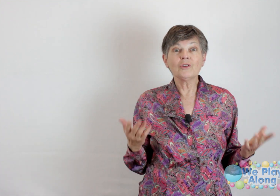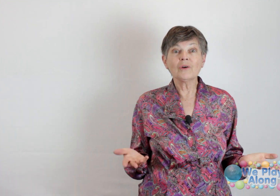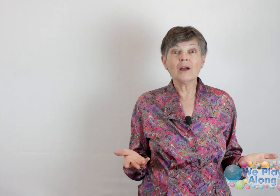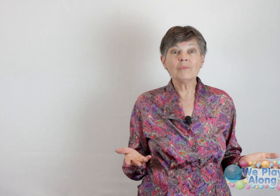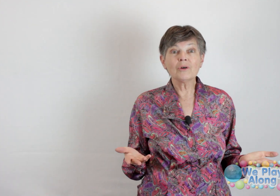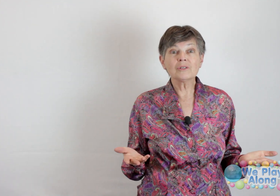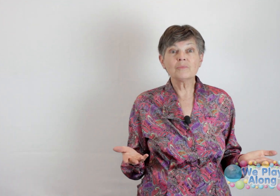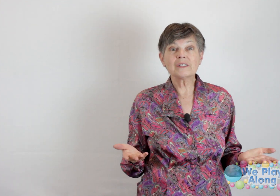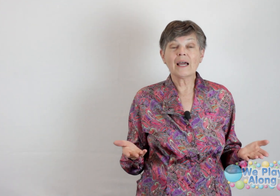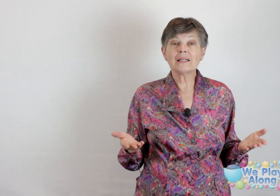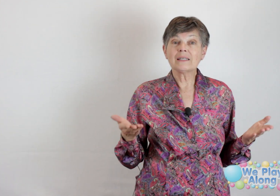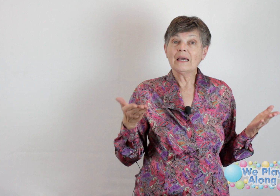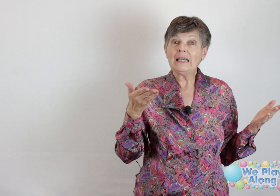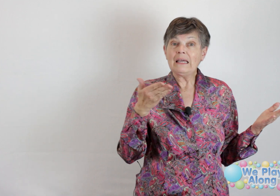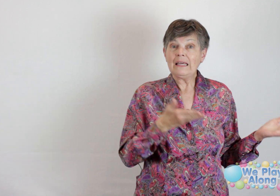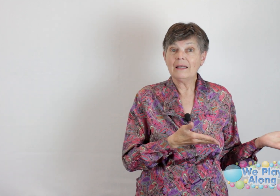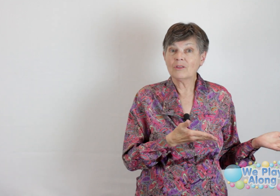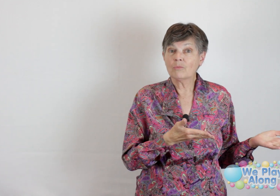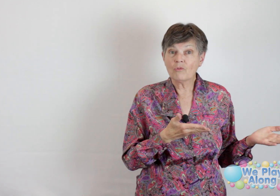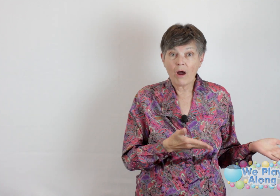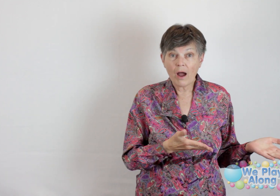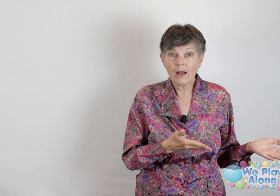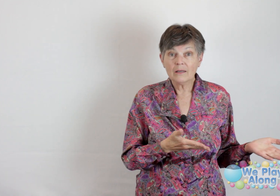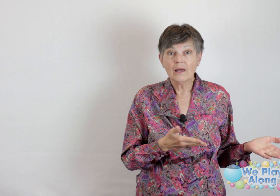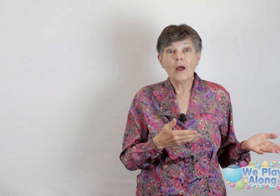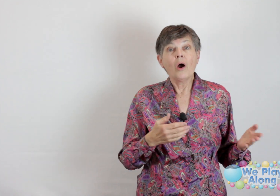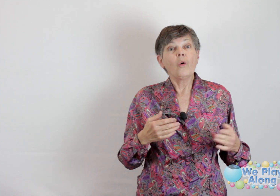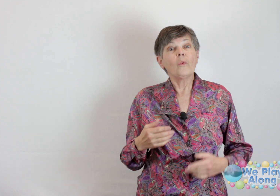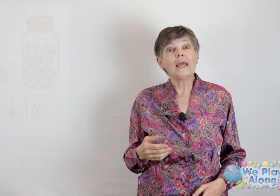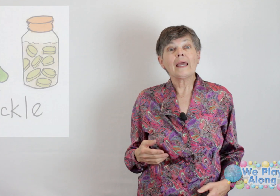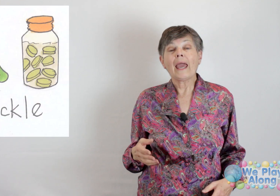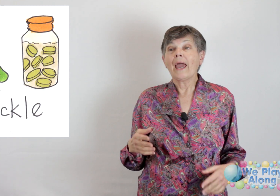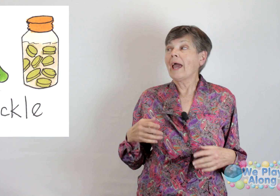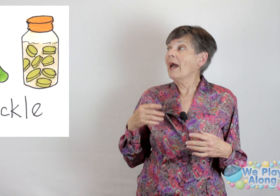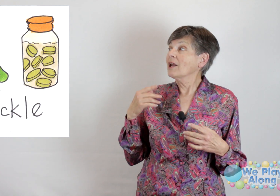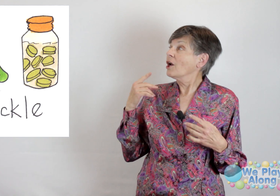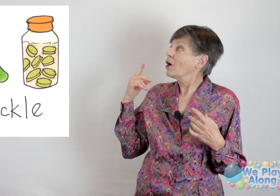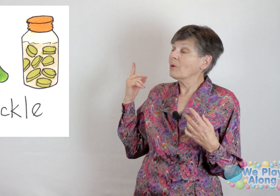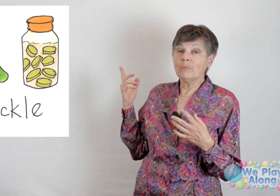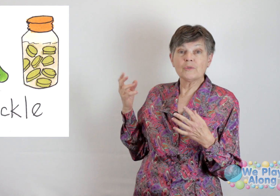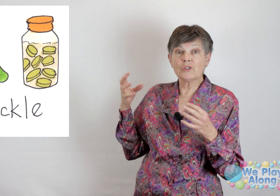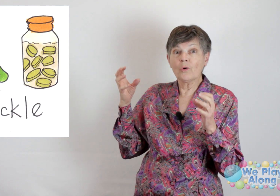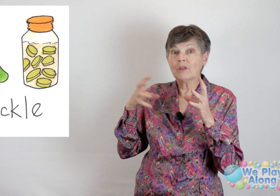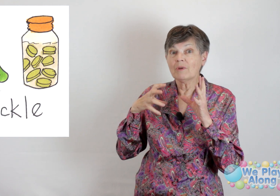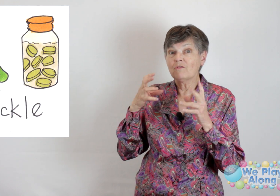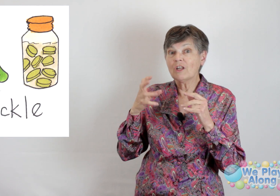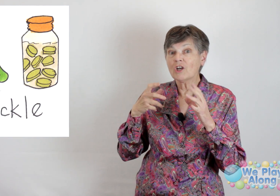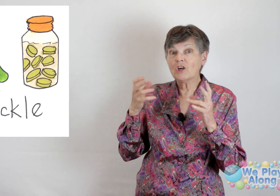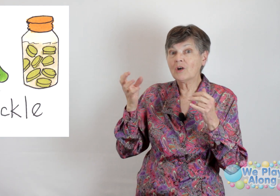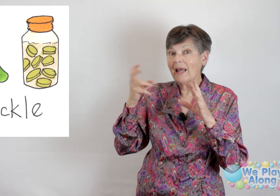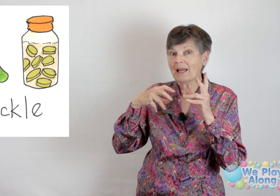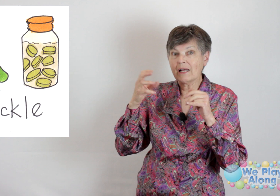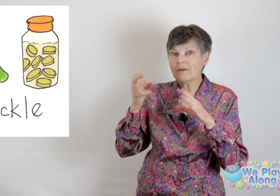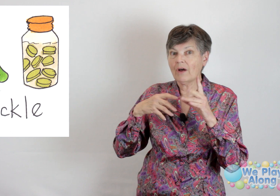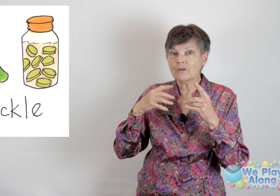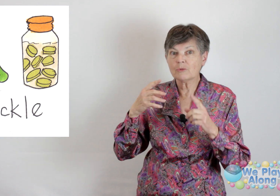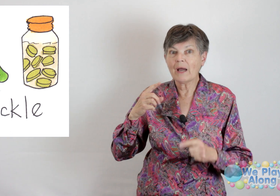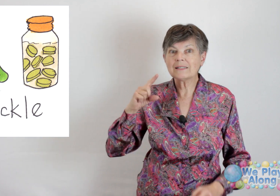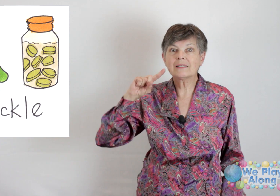cucumbers, besides eat them raw? We can soak them in vinegar and add lots of other spices